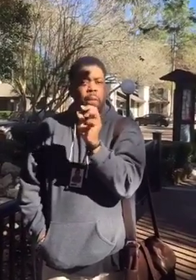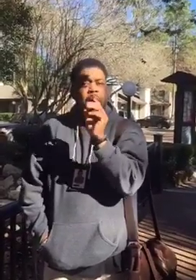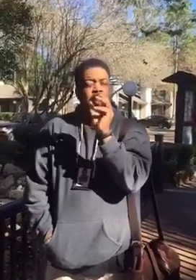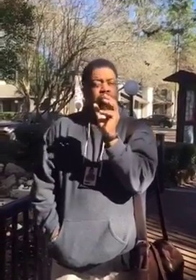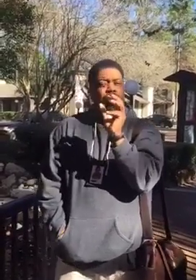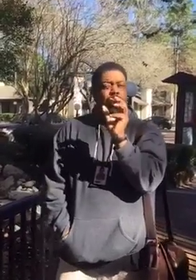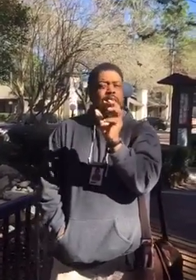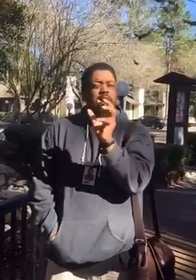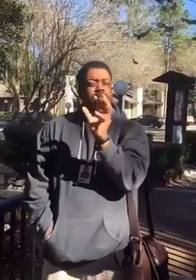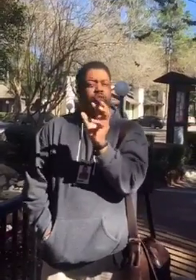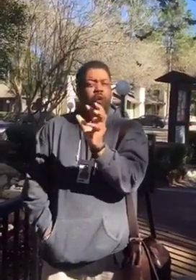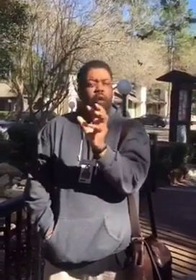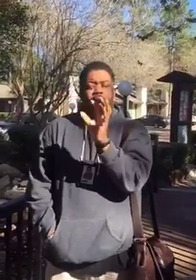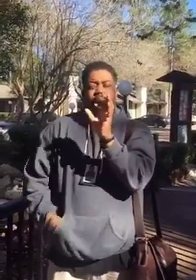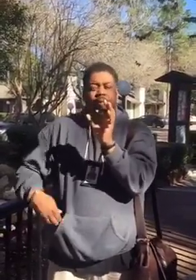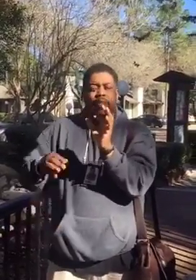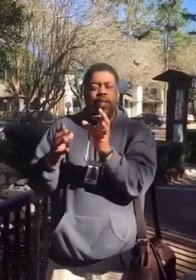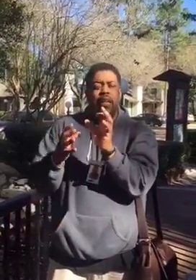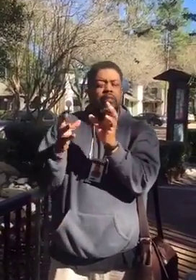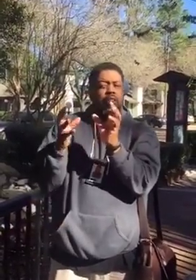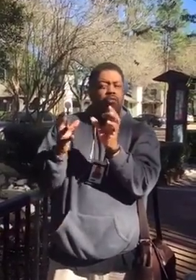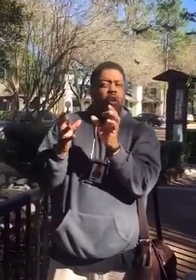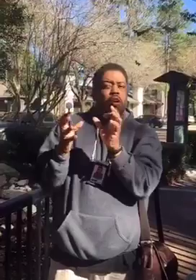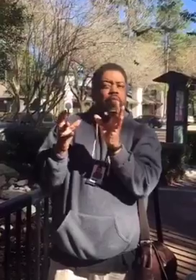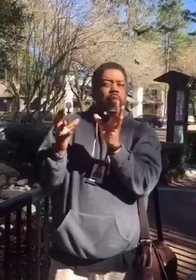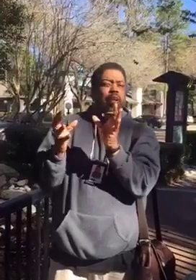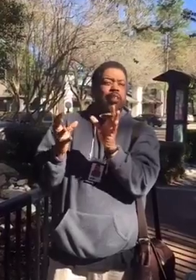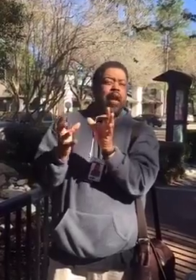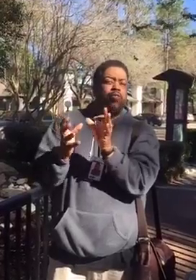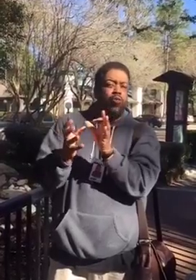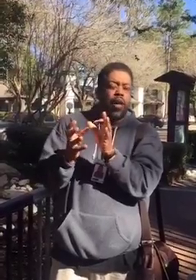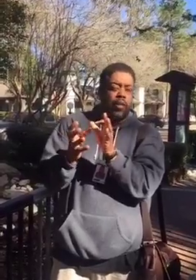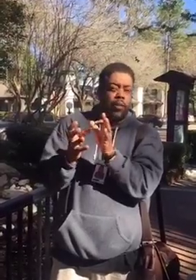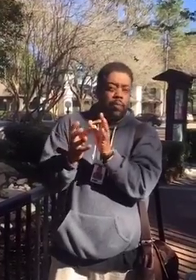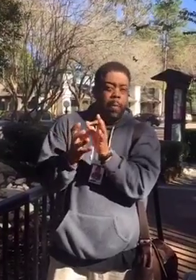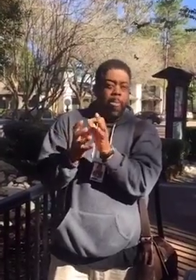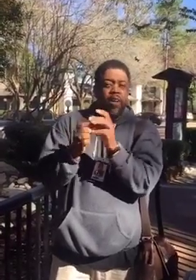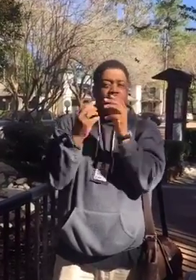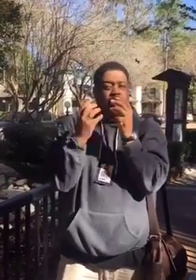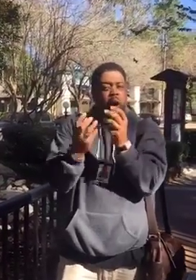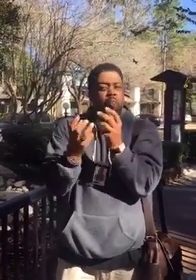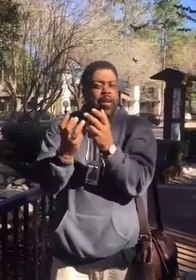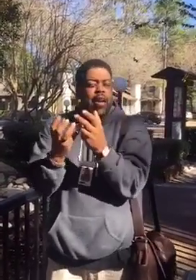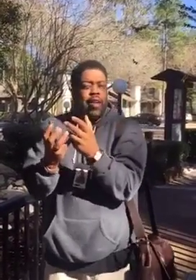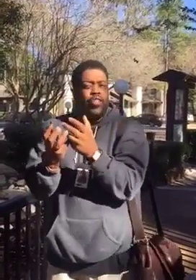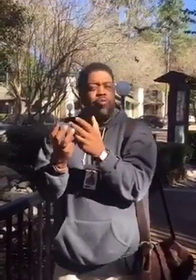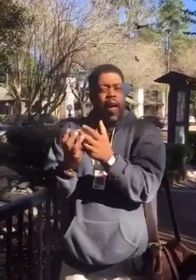you because your seed is growing. And that seed isn't strong enough to maintain you yet. That small beginning that you